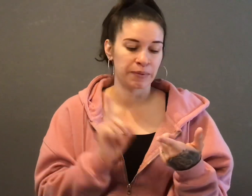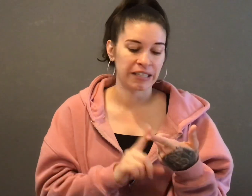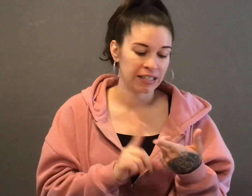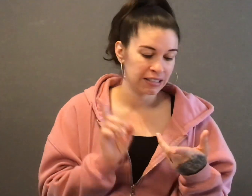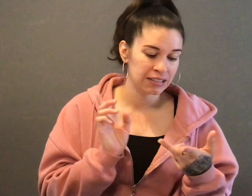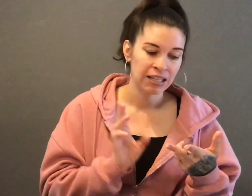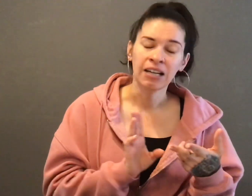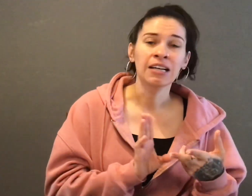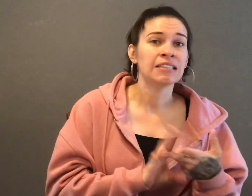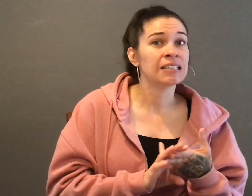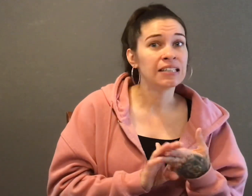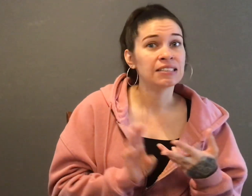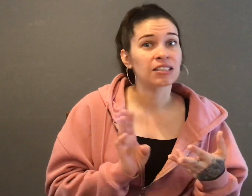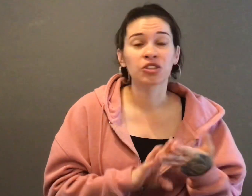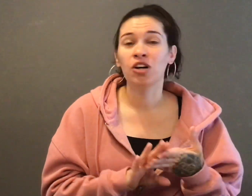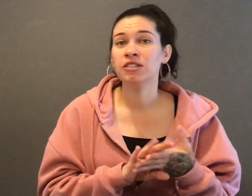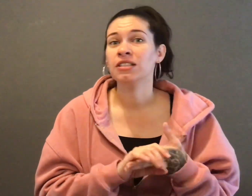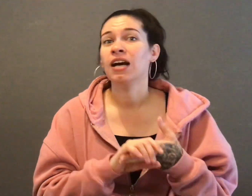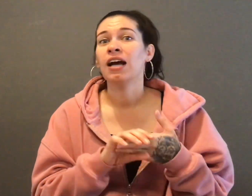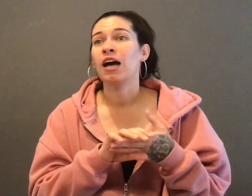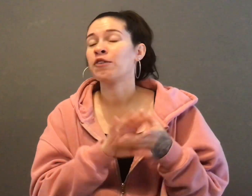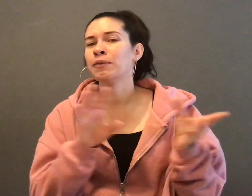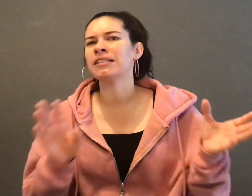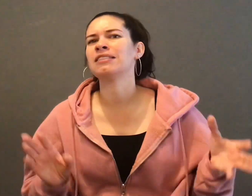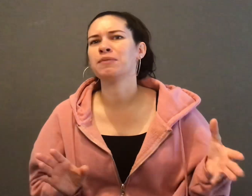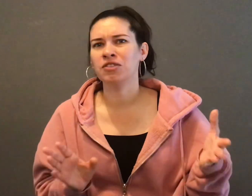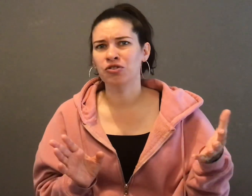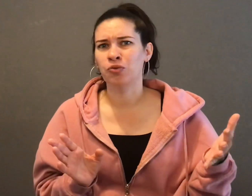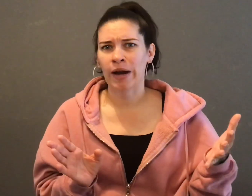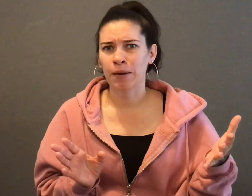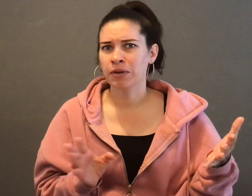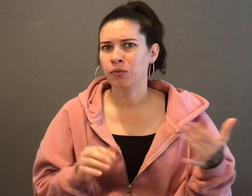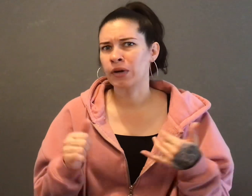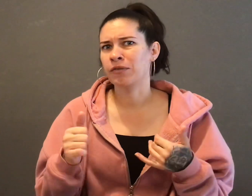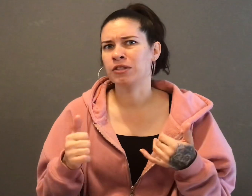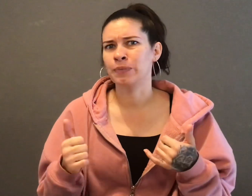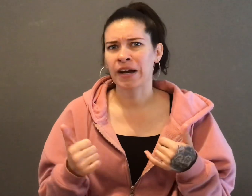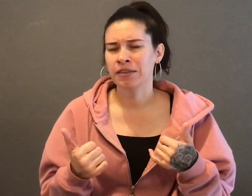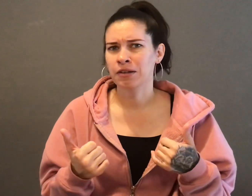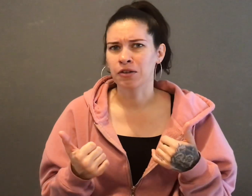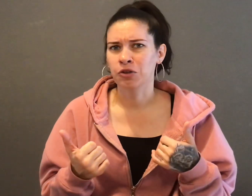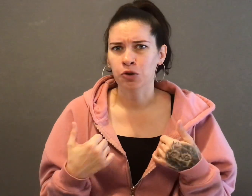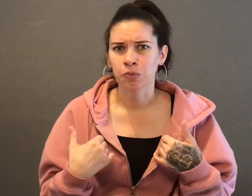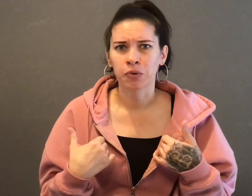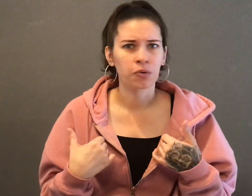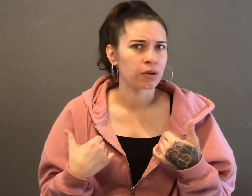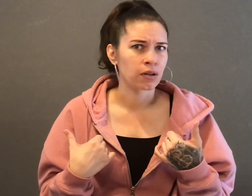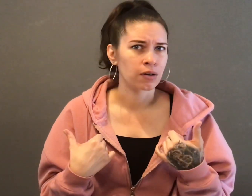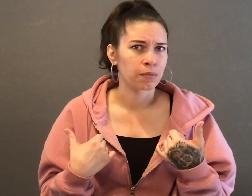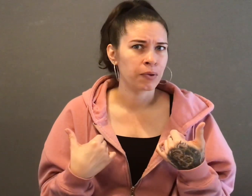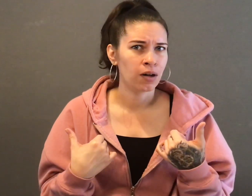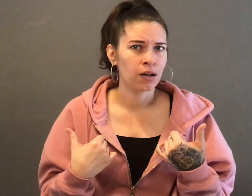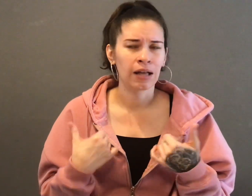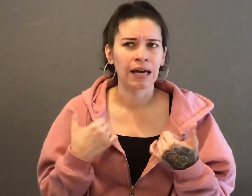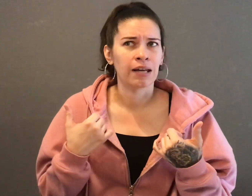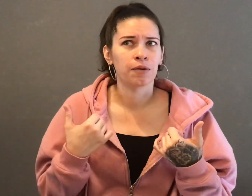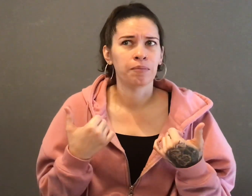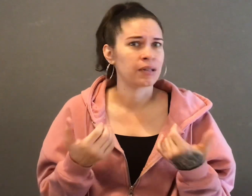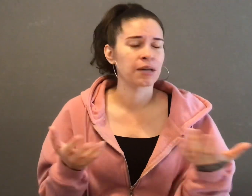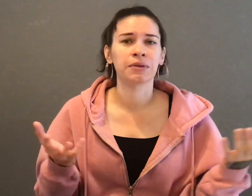been kids, teens, adults, everybody seems to grab whatever is back there, the cube or the ball and play with